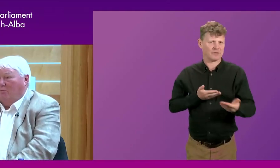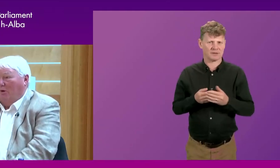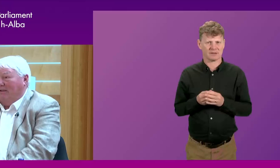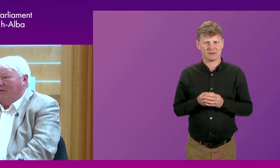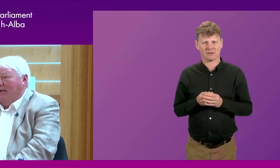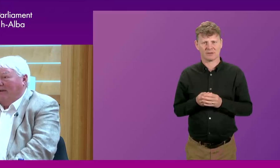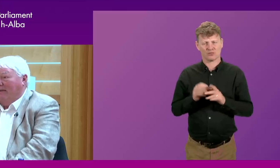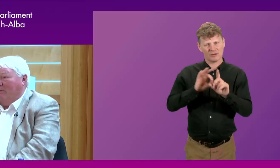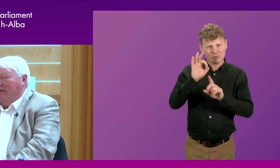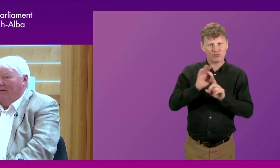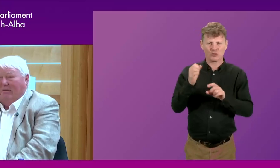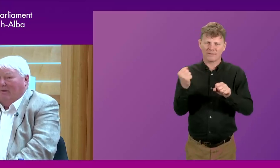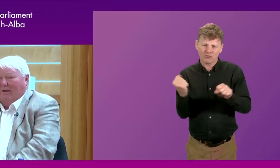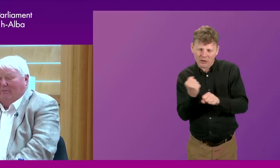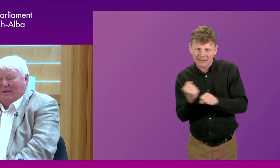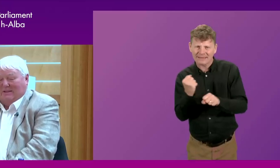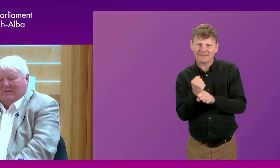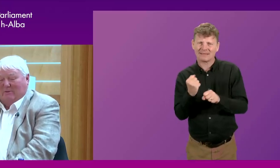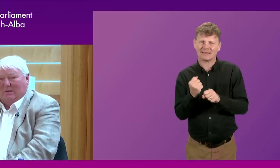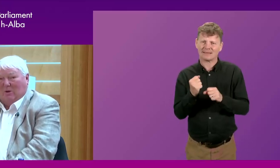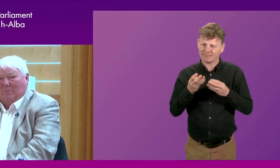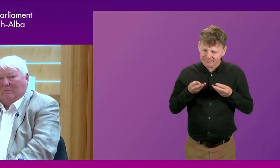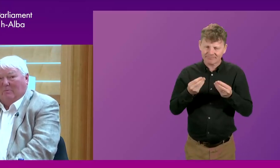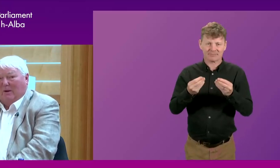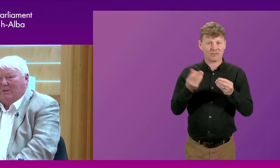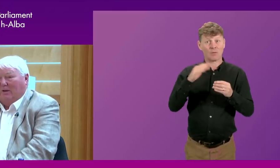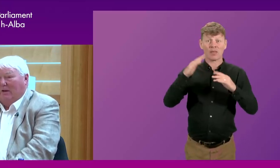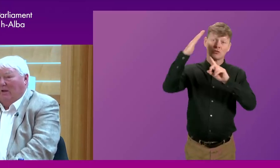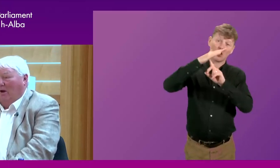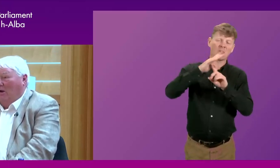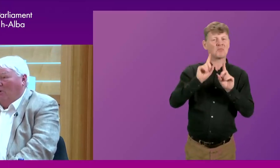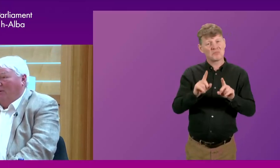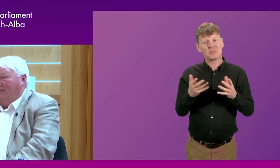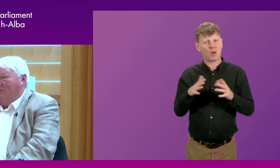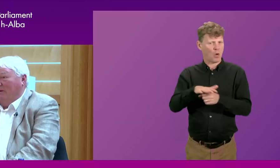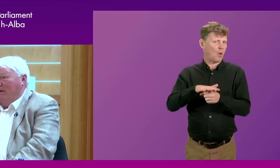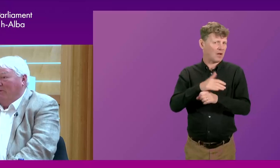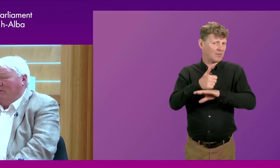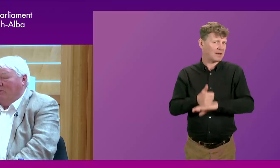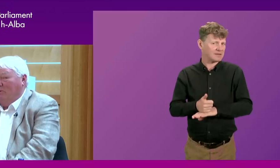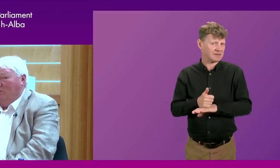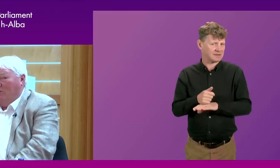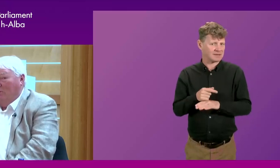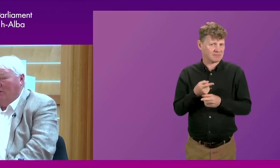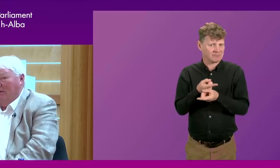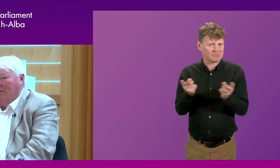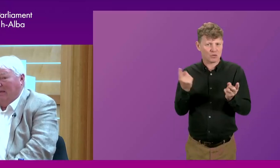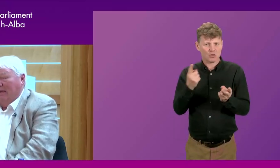to improve productivity. And that needs to be done, if necessary, from the top, but, but perhaps done on a local basis, but by those who, who know the, the,